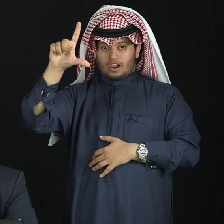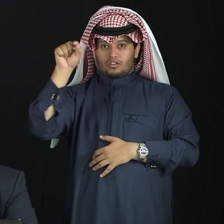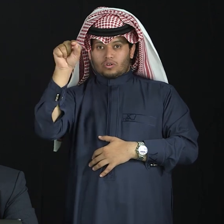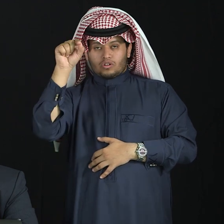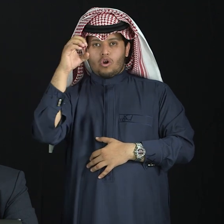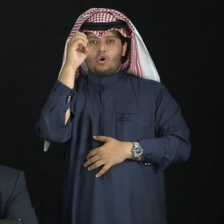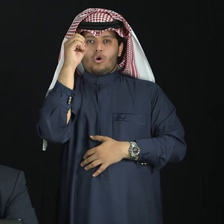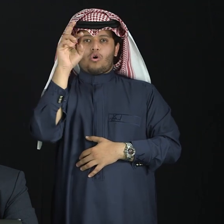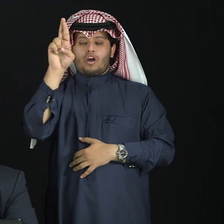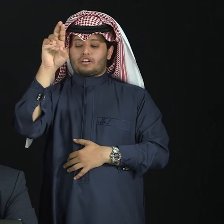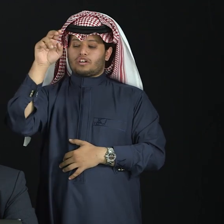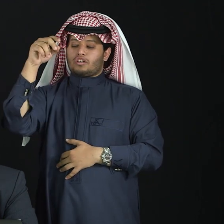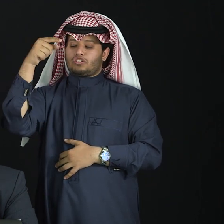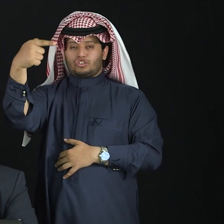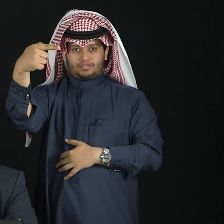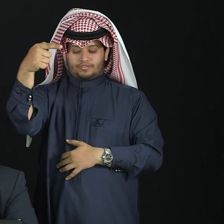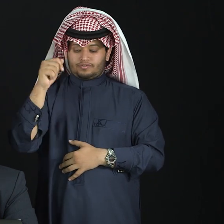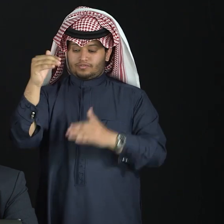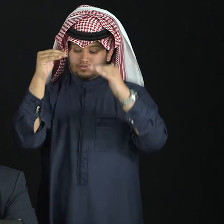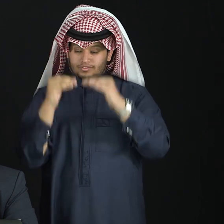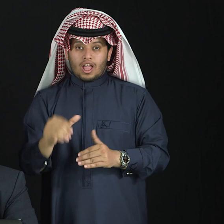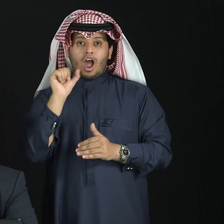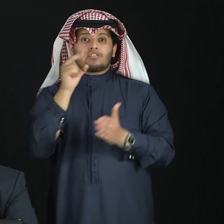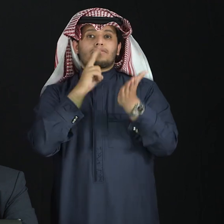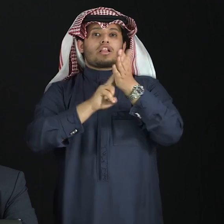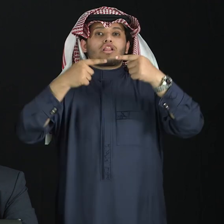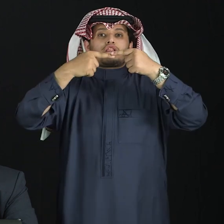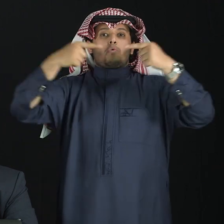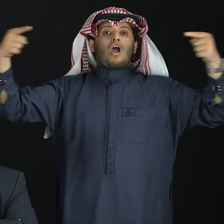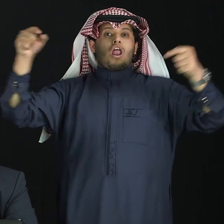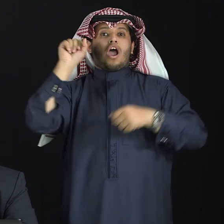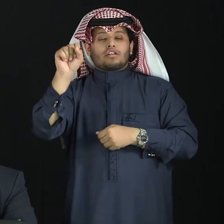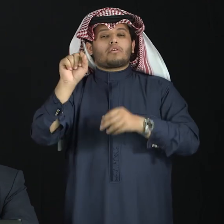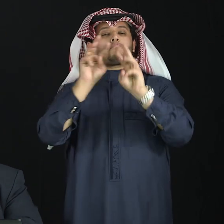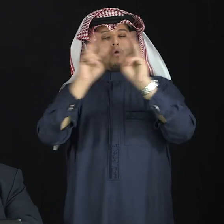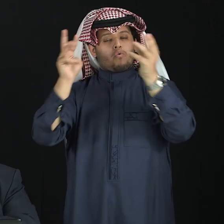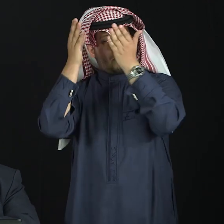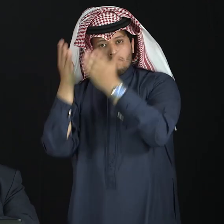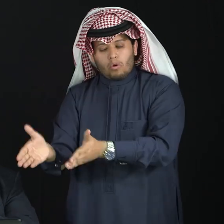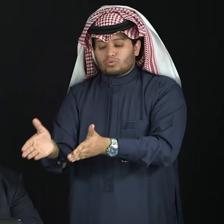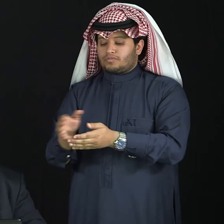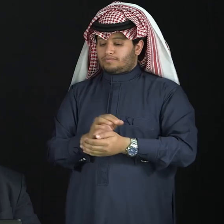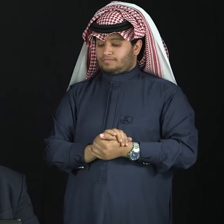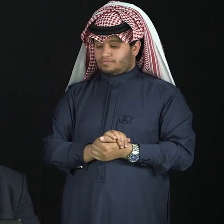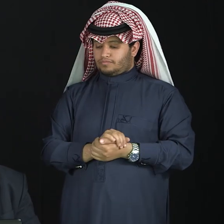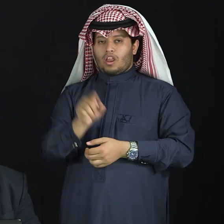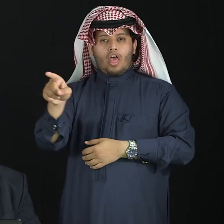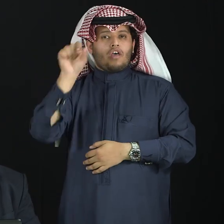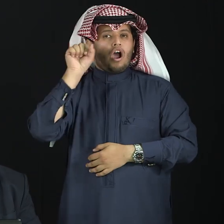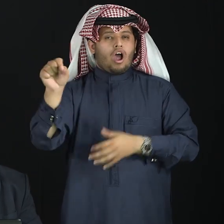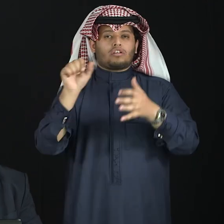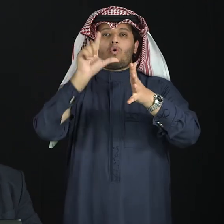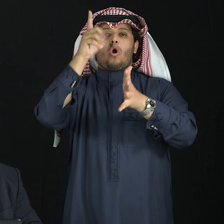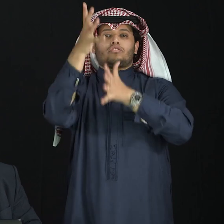.signasl.org. This is the link for this